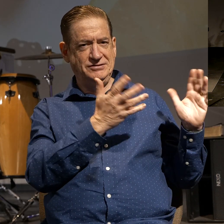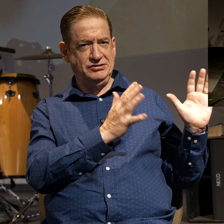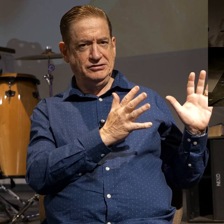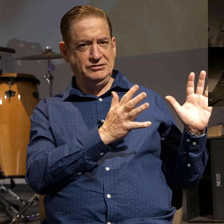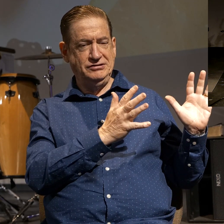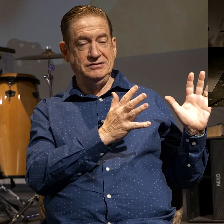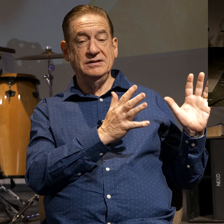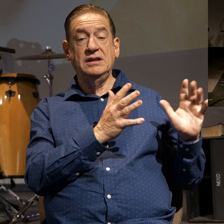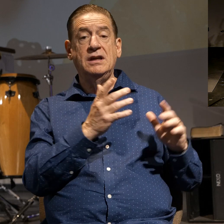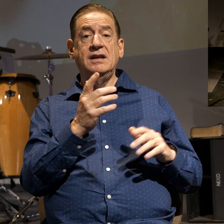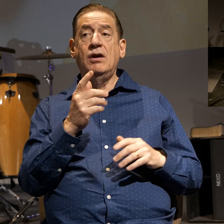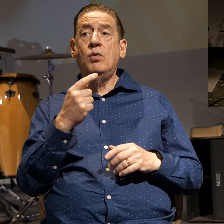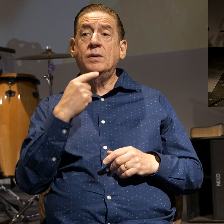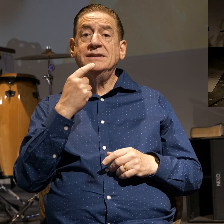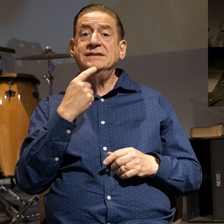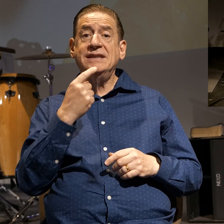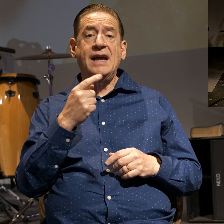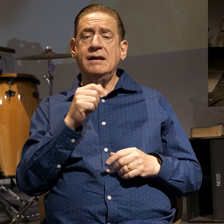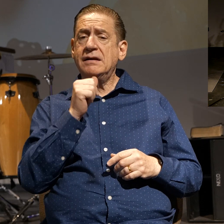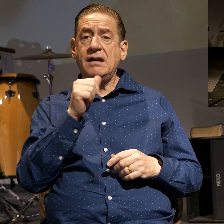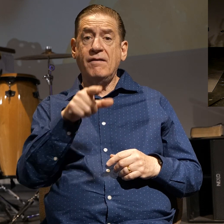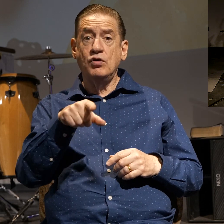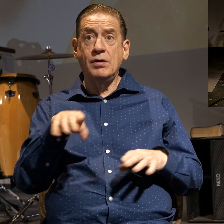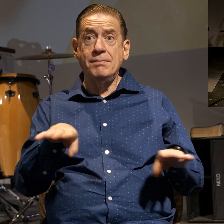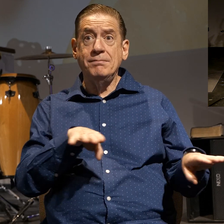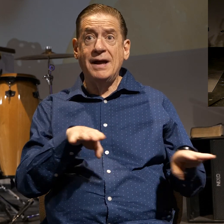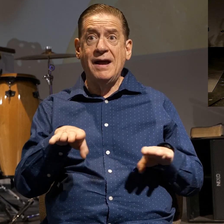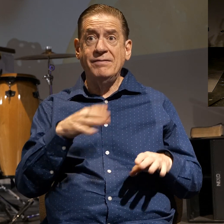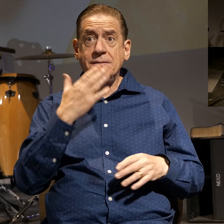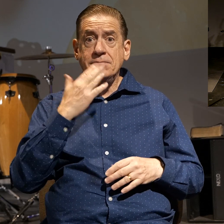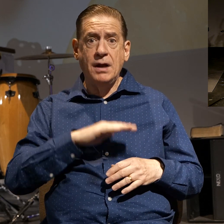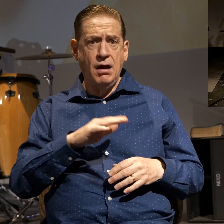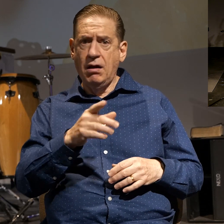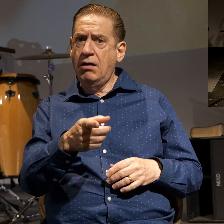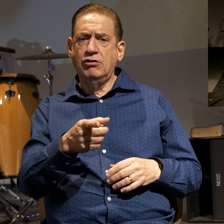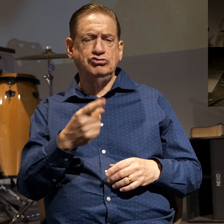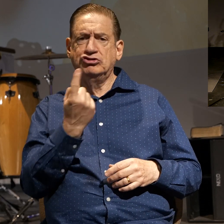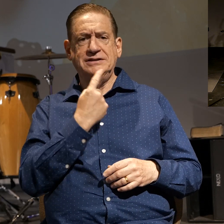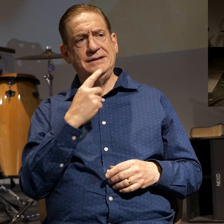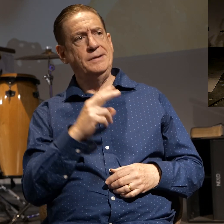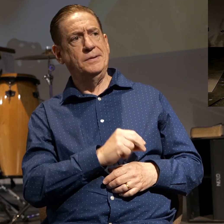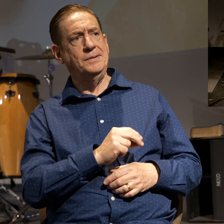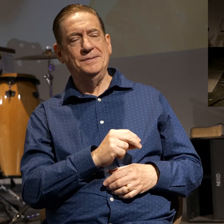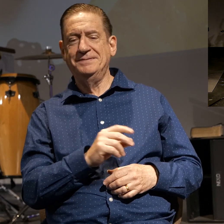he's not saying this. If you're behaving badly, he's not saying, Just say no.